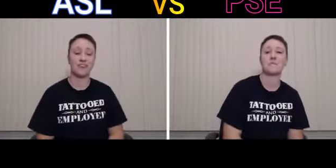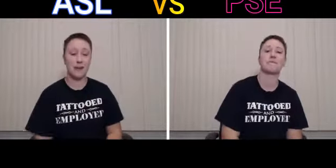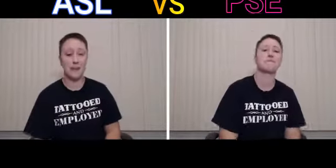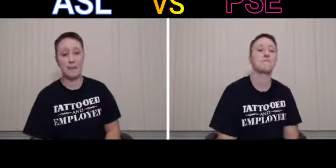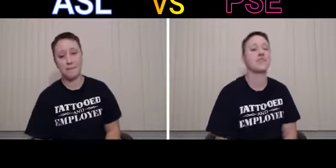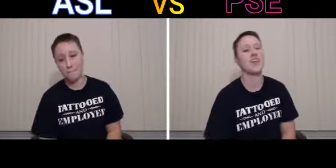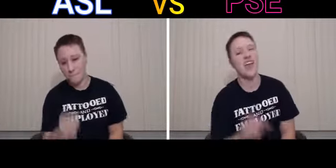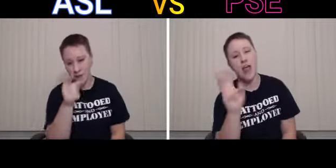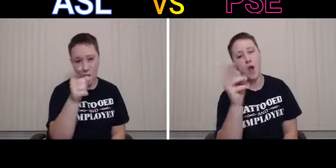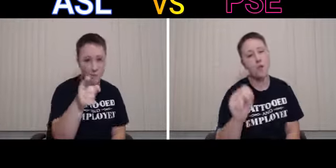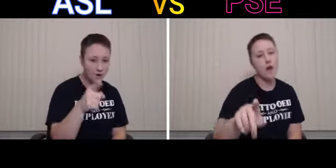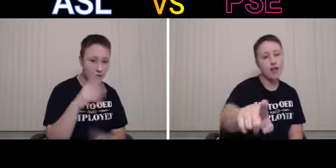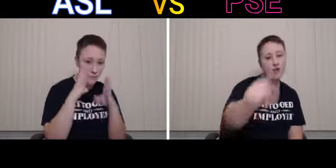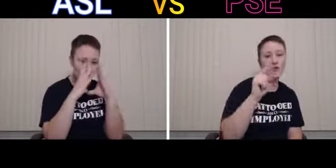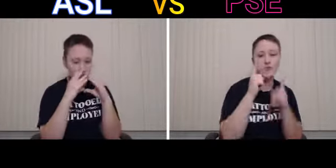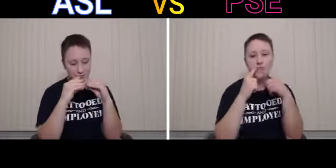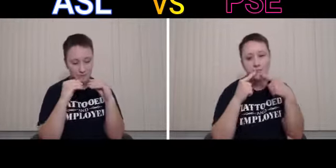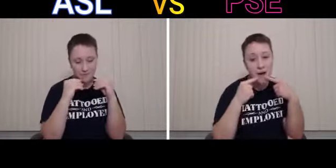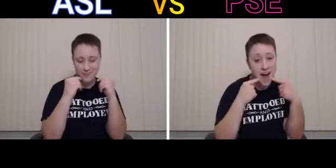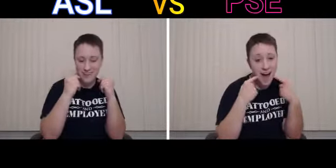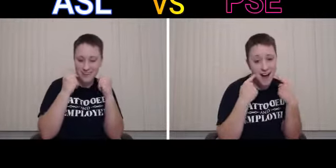And when you smile